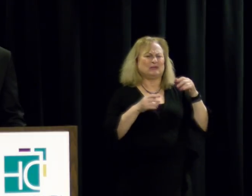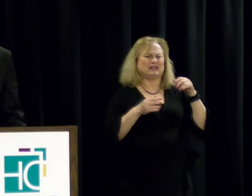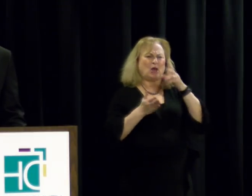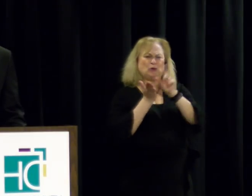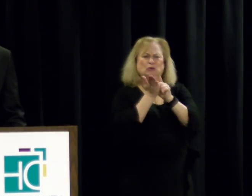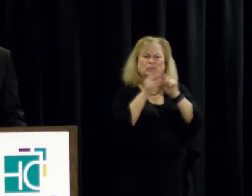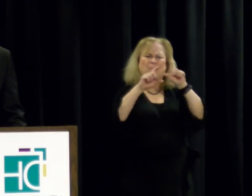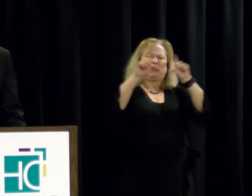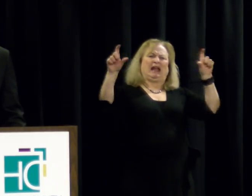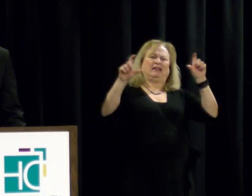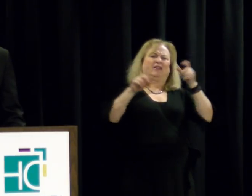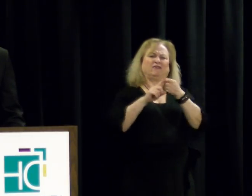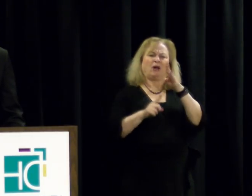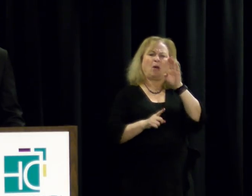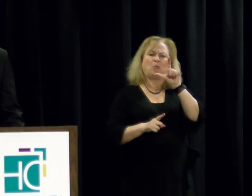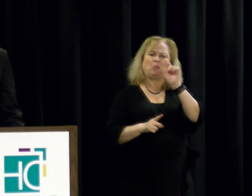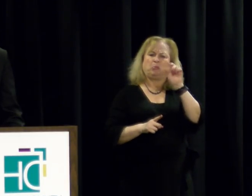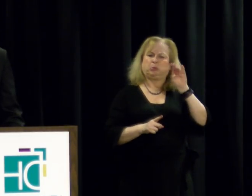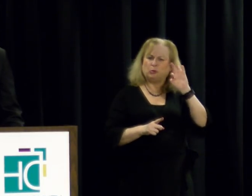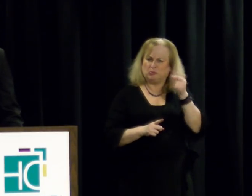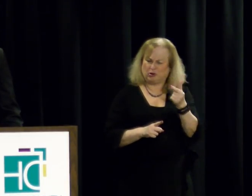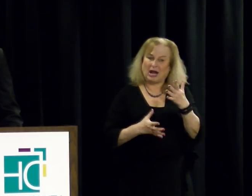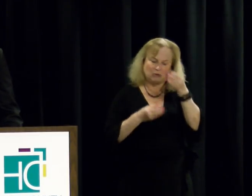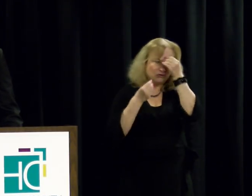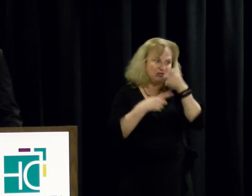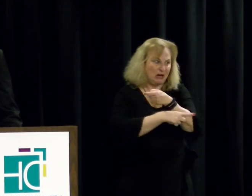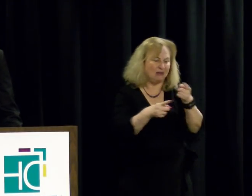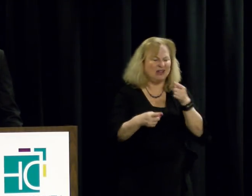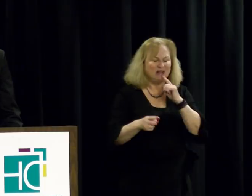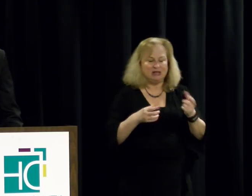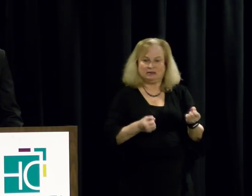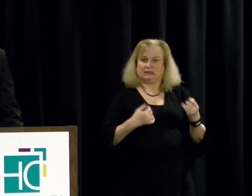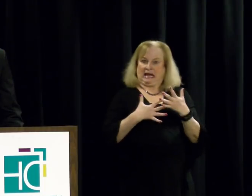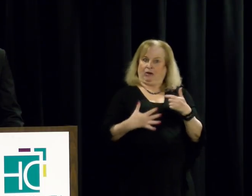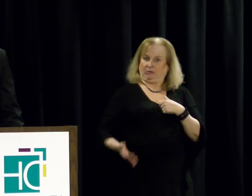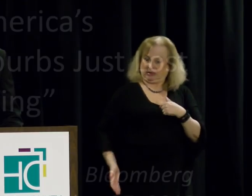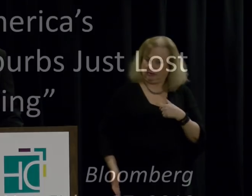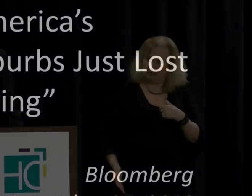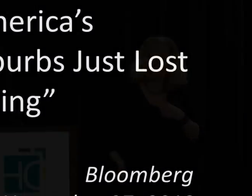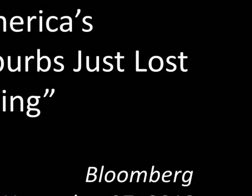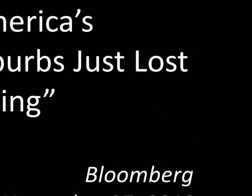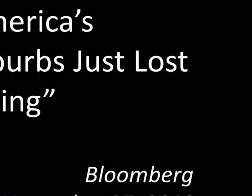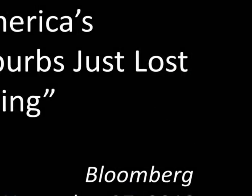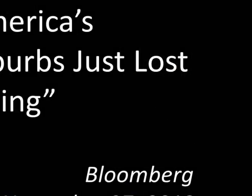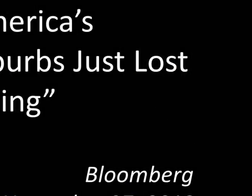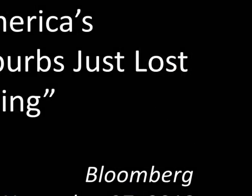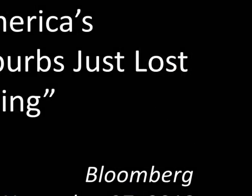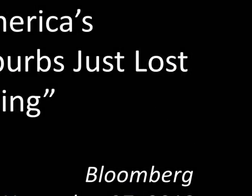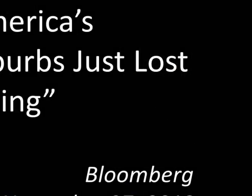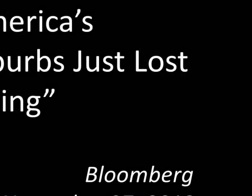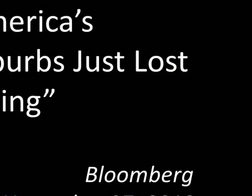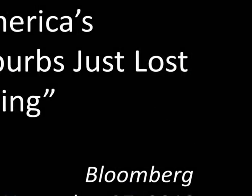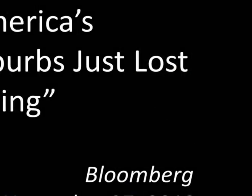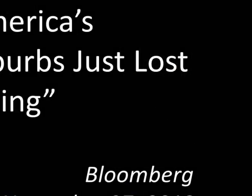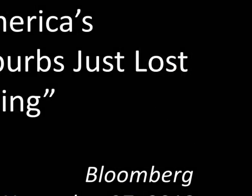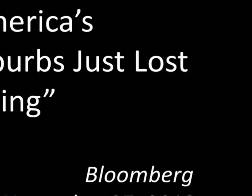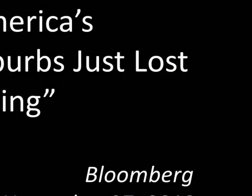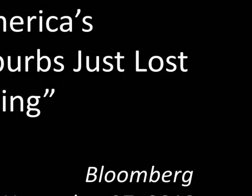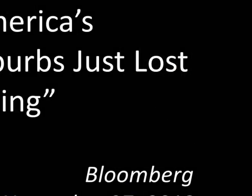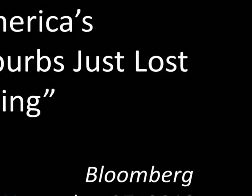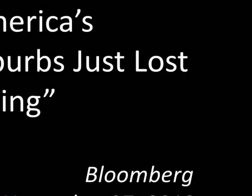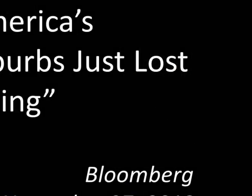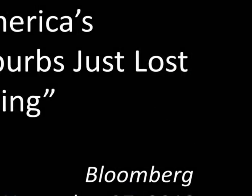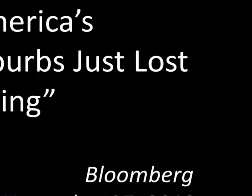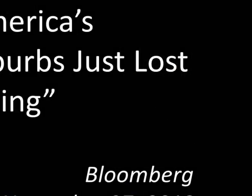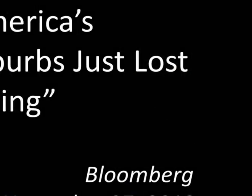this November by Bloomberg, and I wanted to share it with you because it alarmed me. One of America's richest suburbs lost